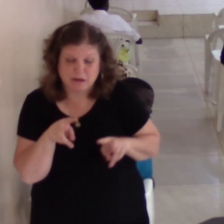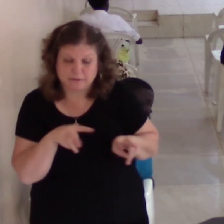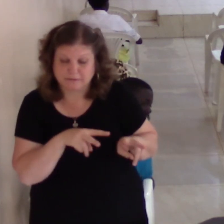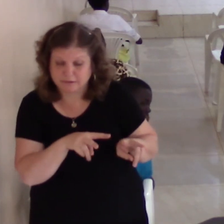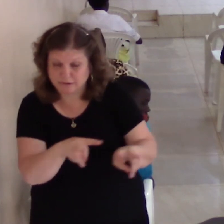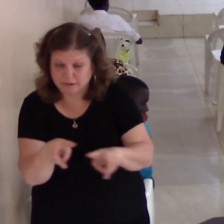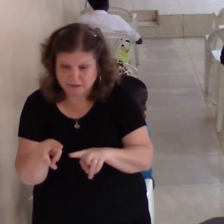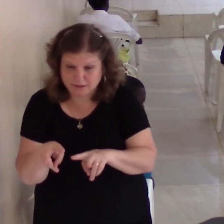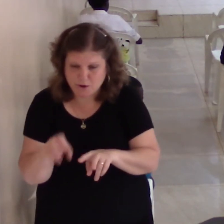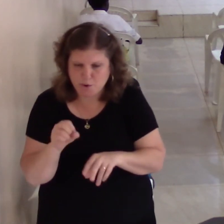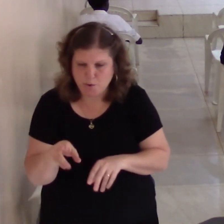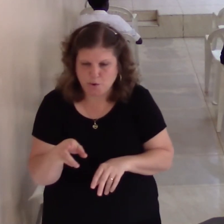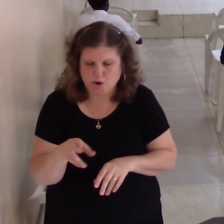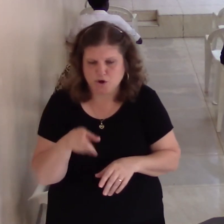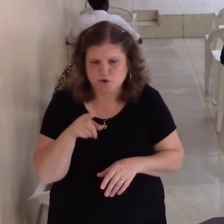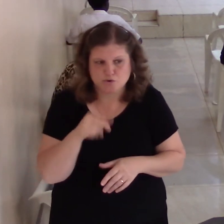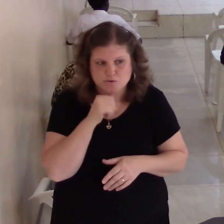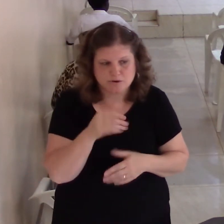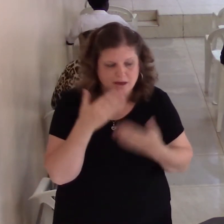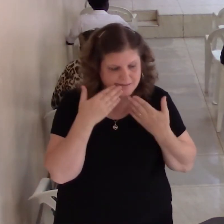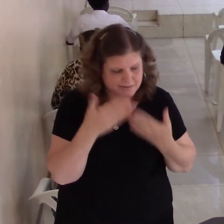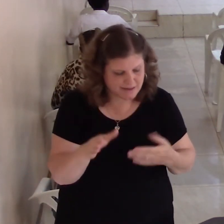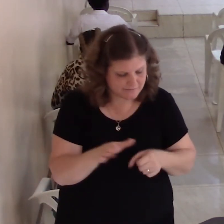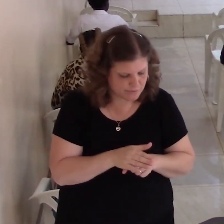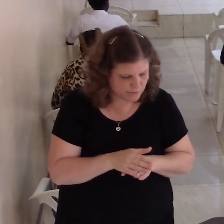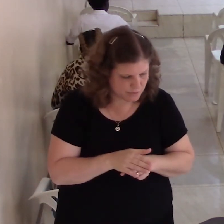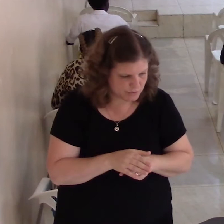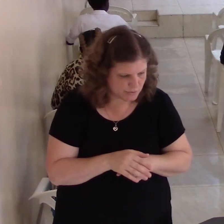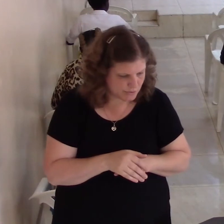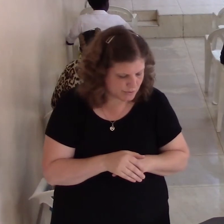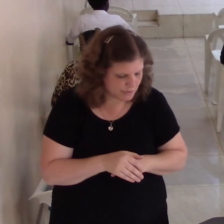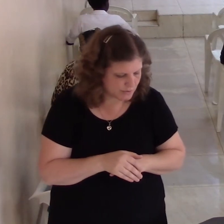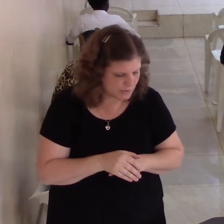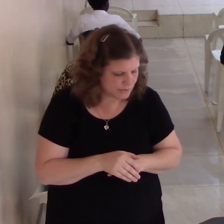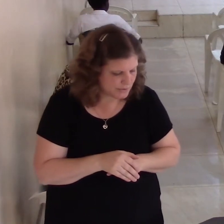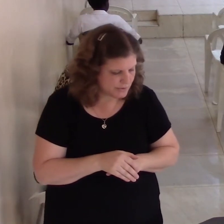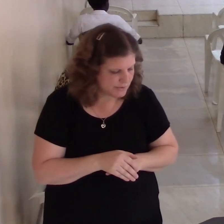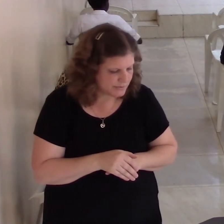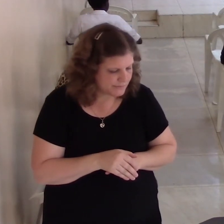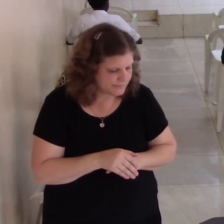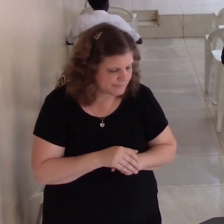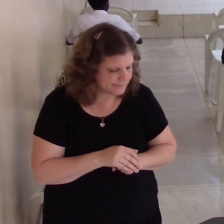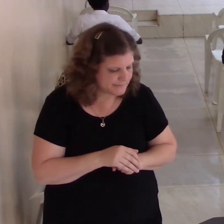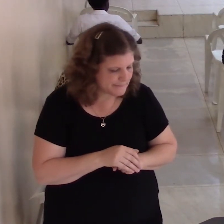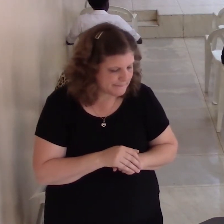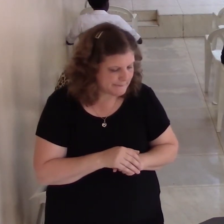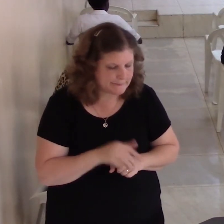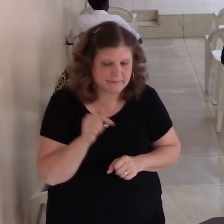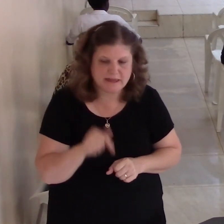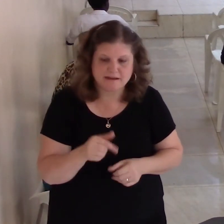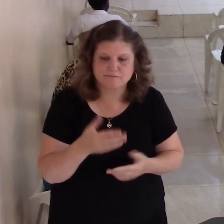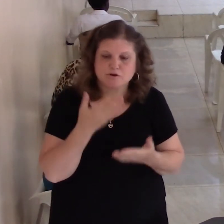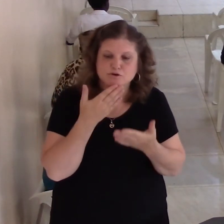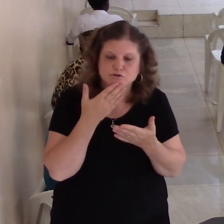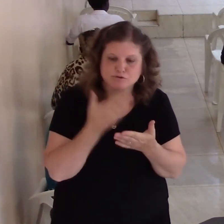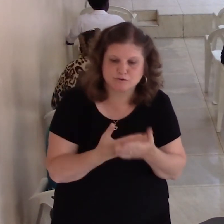for granted. You're just assuming. No. Every good thing I have is you're not.